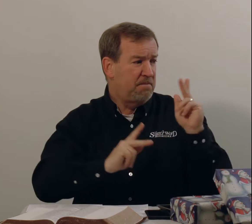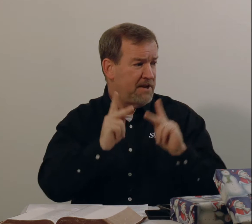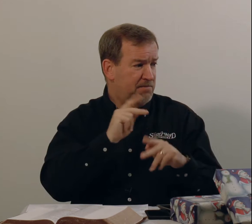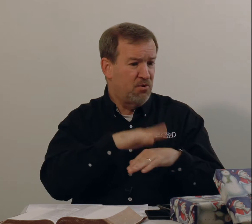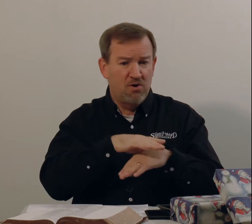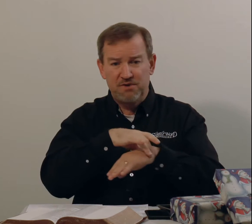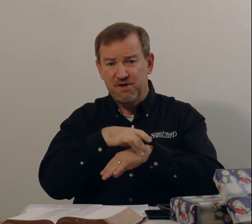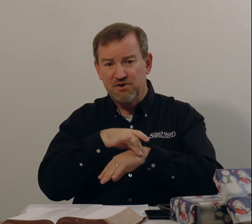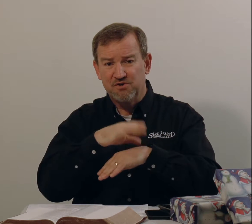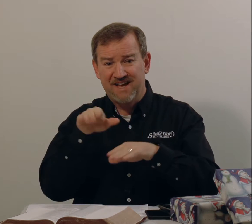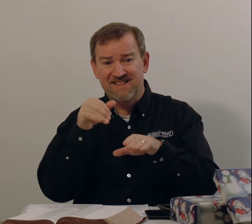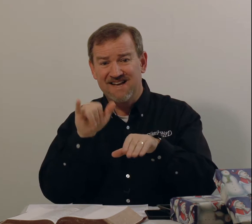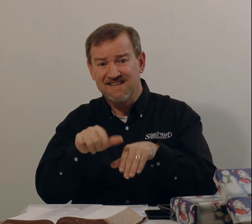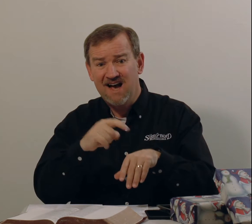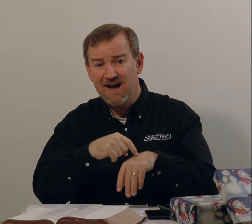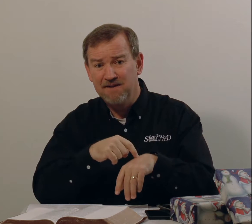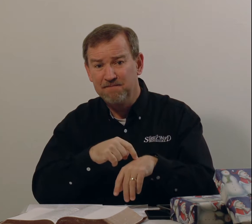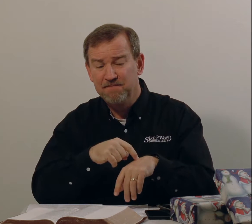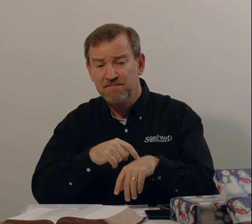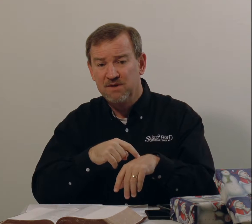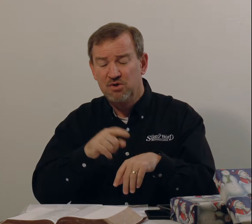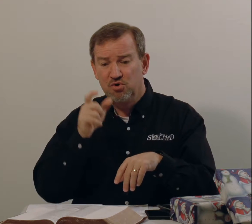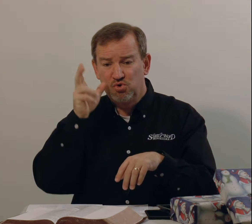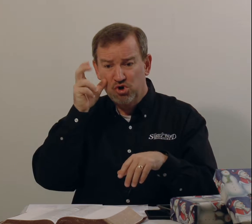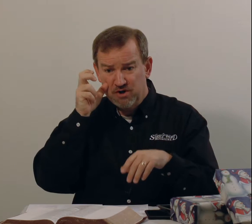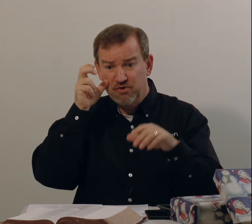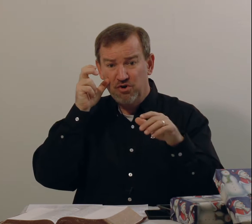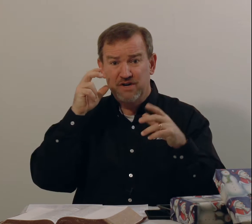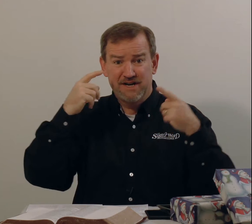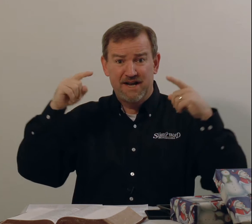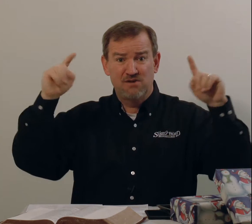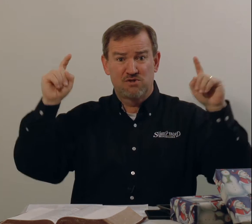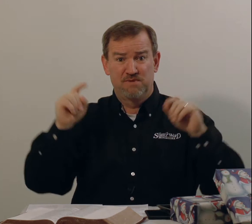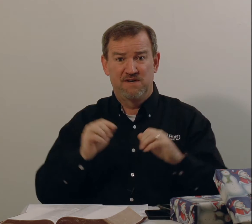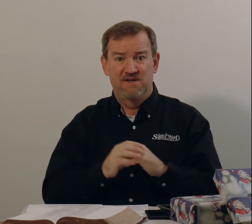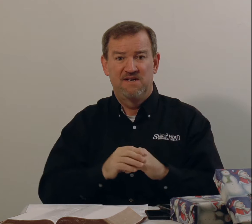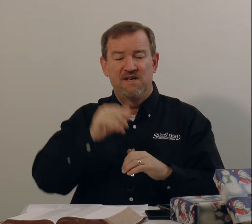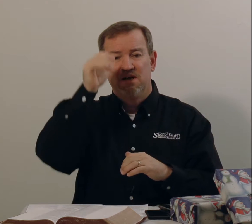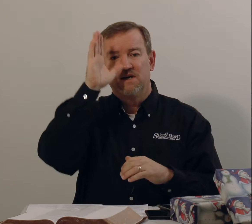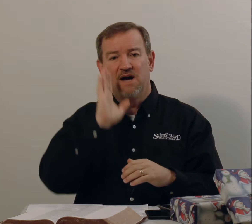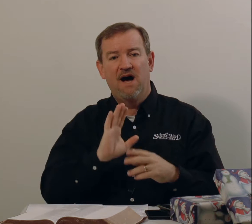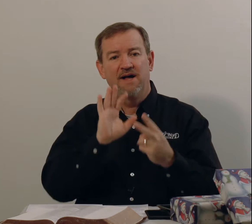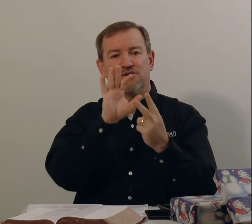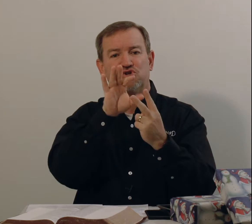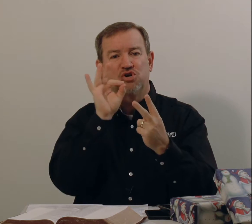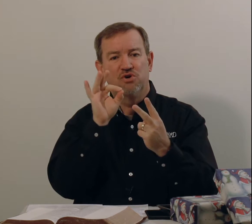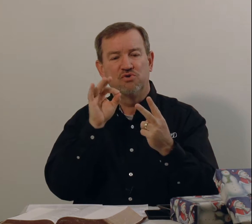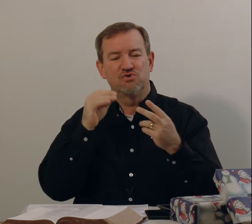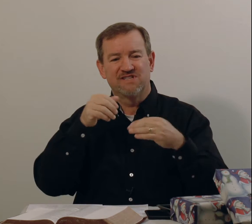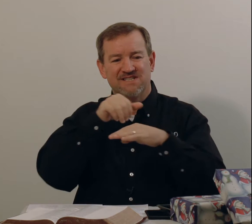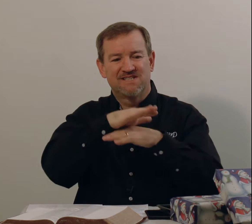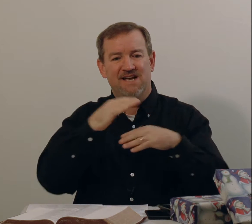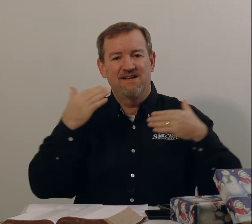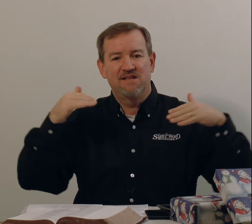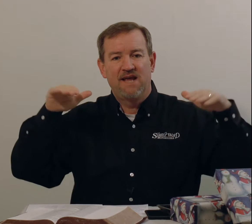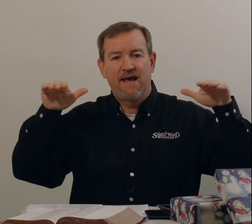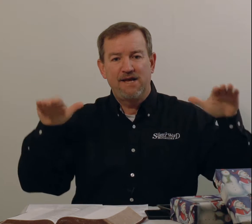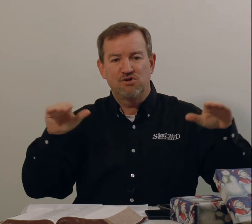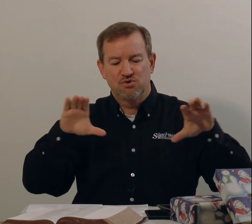people on the earth at that time, who could have heard an announcement, God chose to send the angels